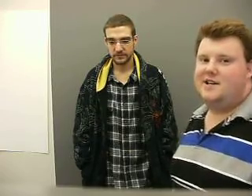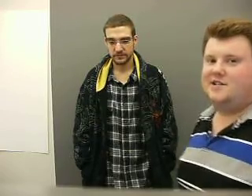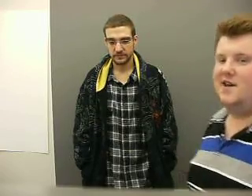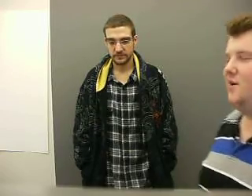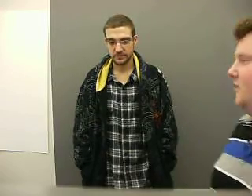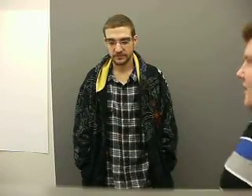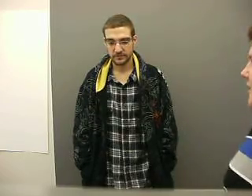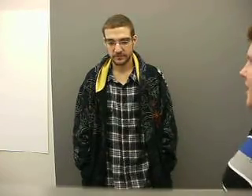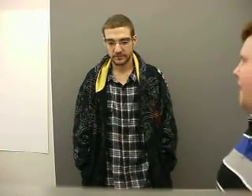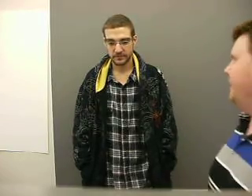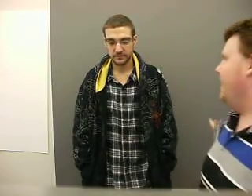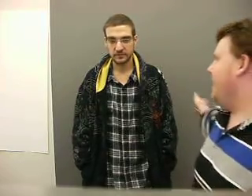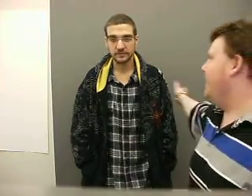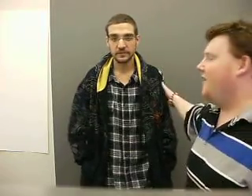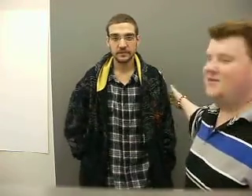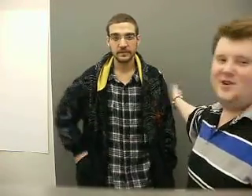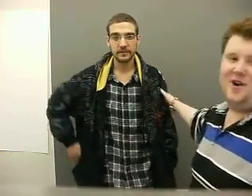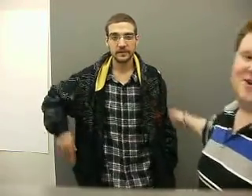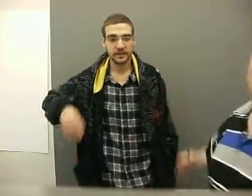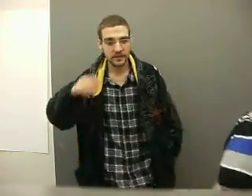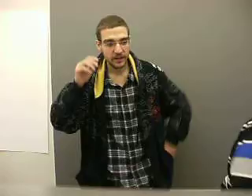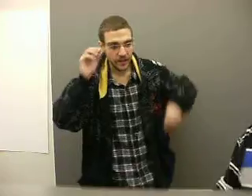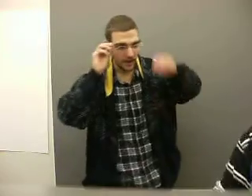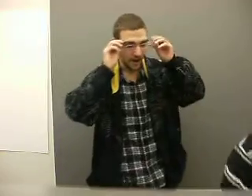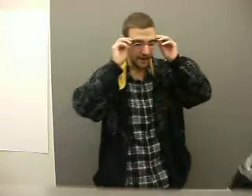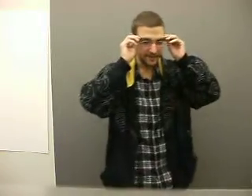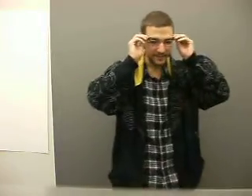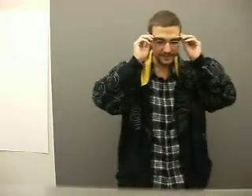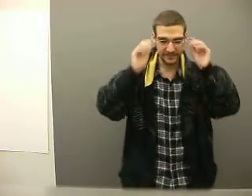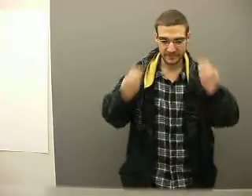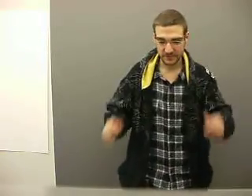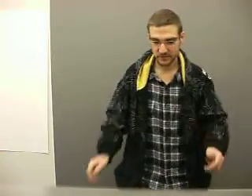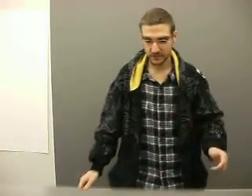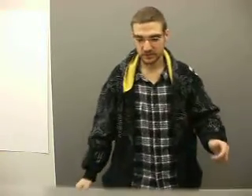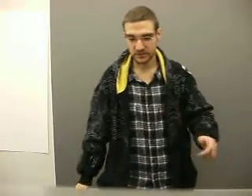So, I'm gonna let NAR have started off. Alright. Here we go.